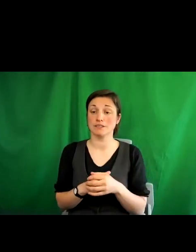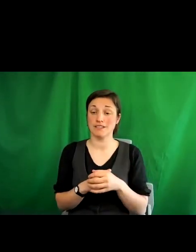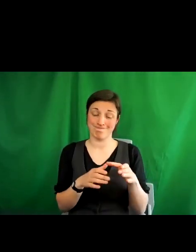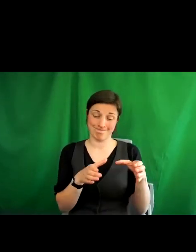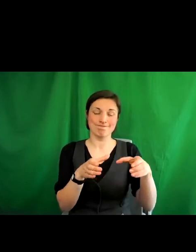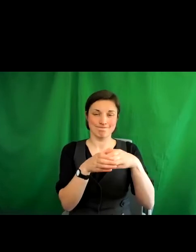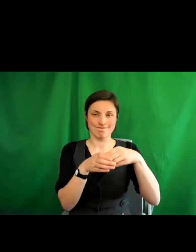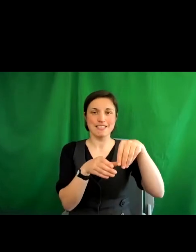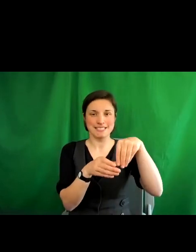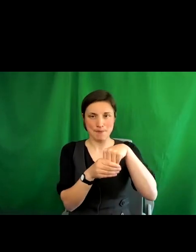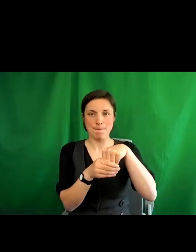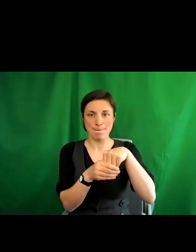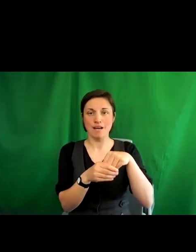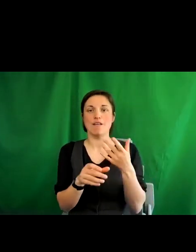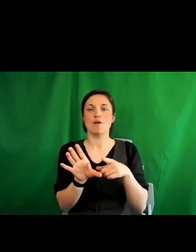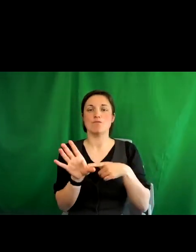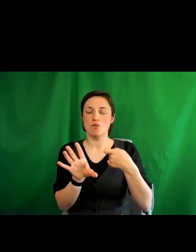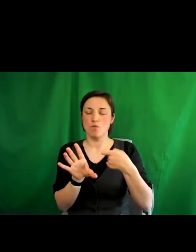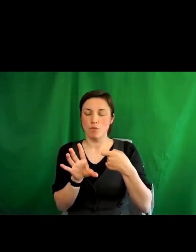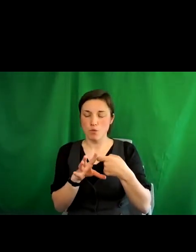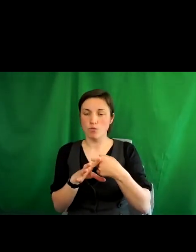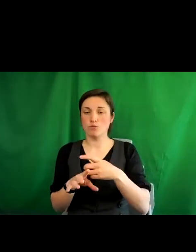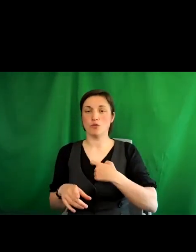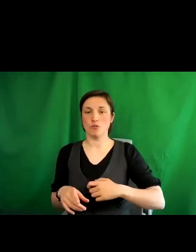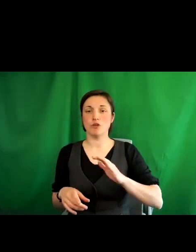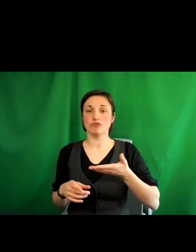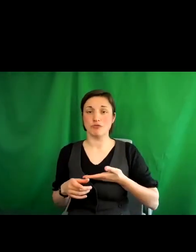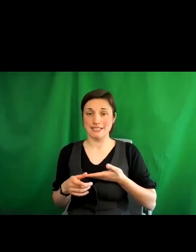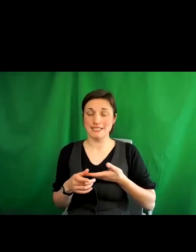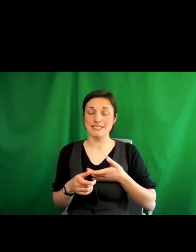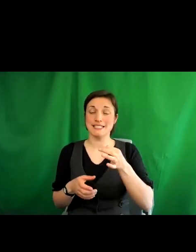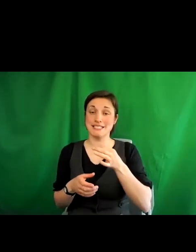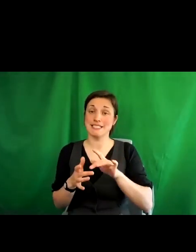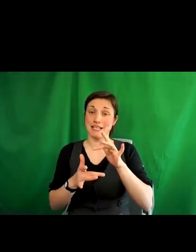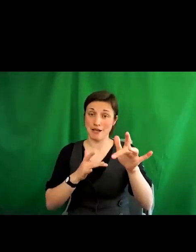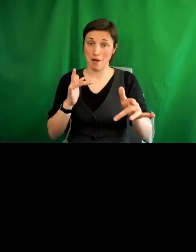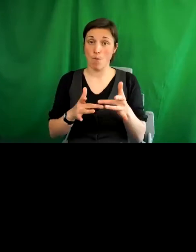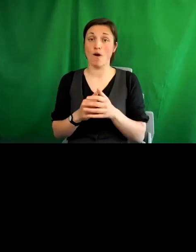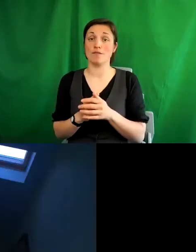Human Rights City Network and who is going to chair the rest of the evening, enjoy it.